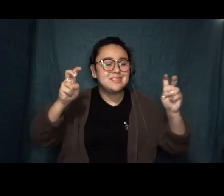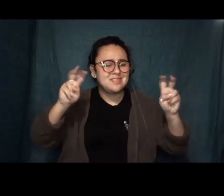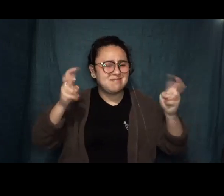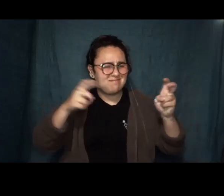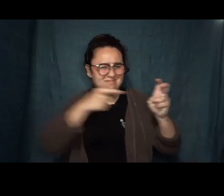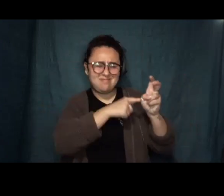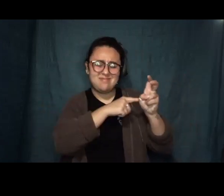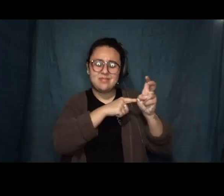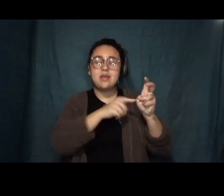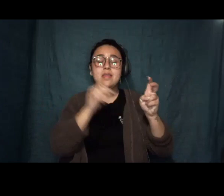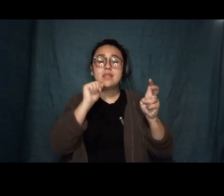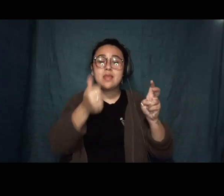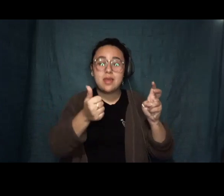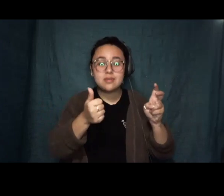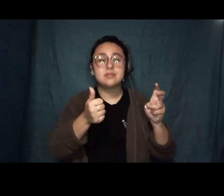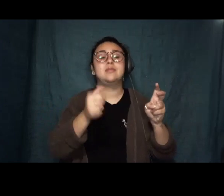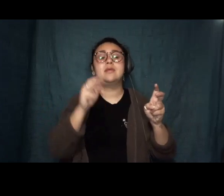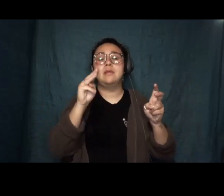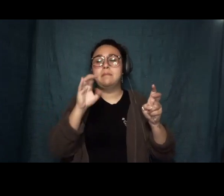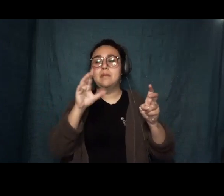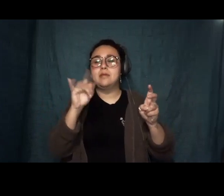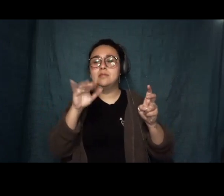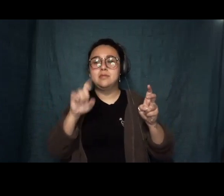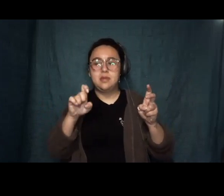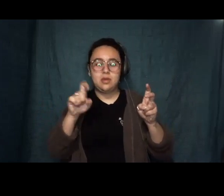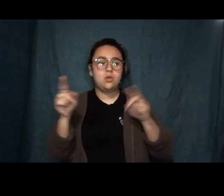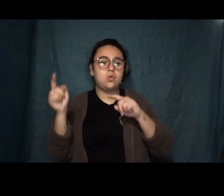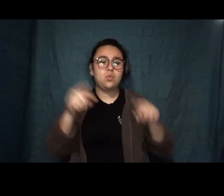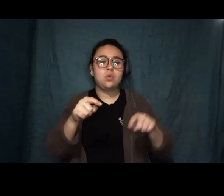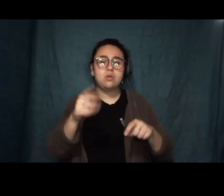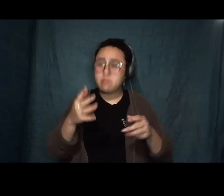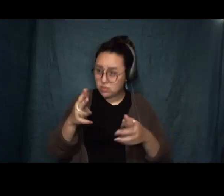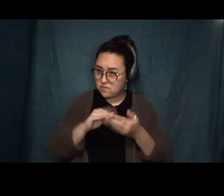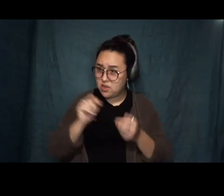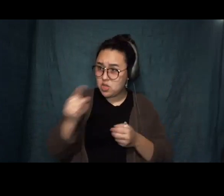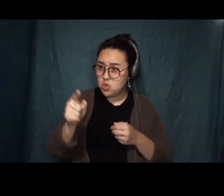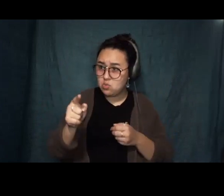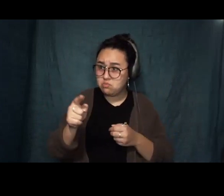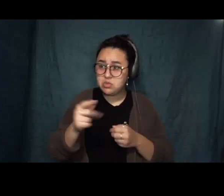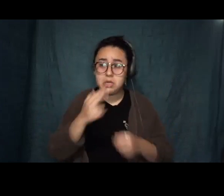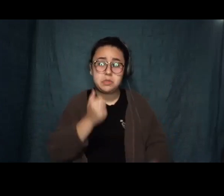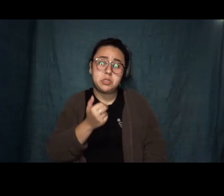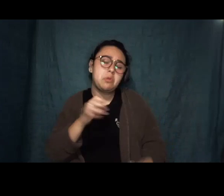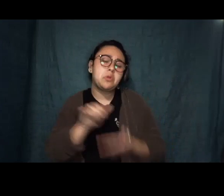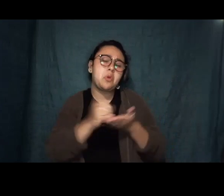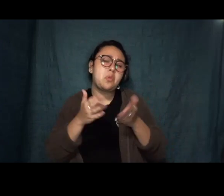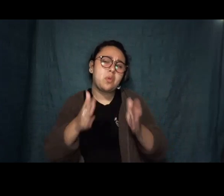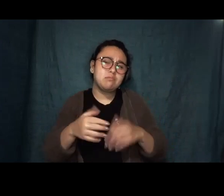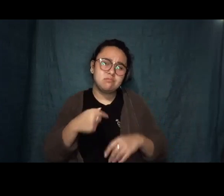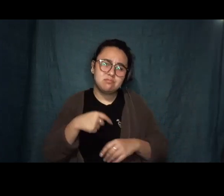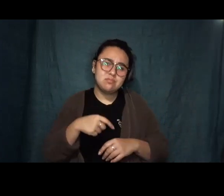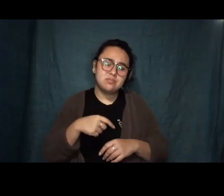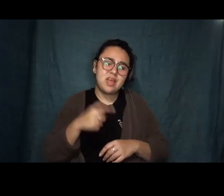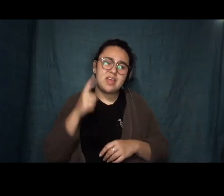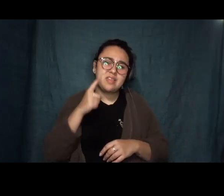day, and as Mackenzie went, genuinely conciliatory. Maybe he wants to fuck you? He was cute in a New York way. I bet he thinks you're